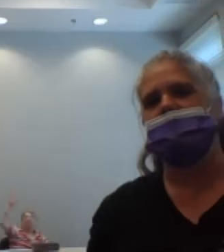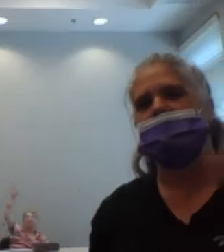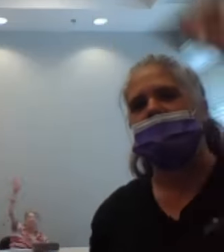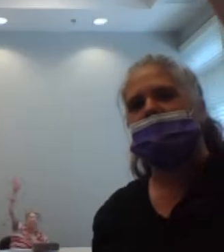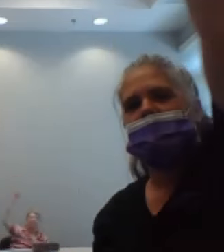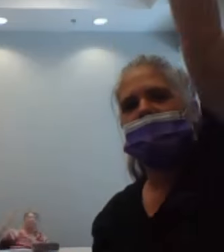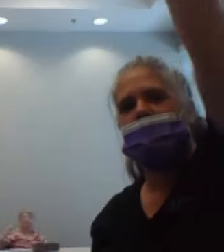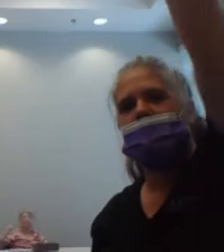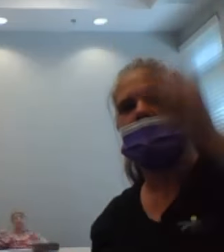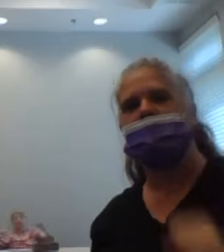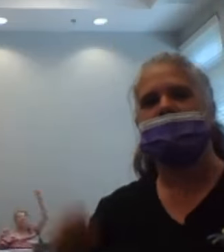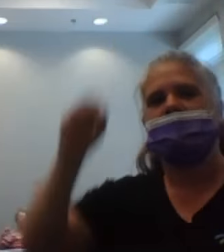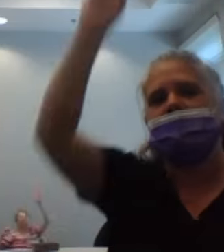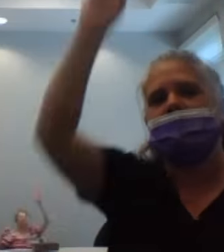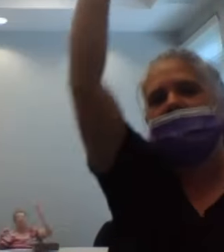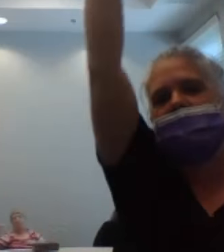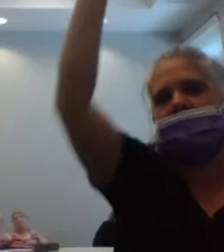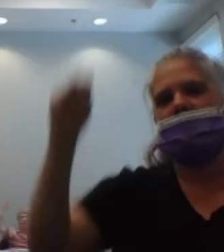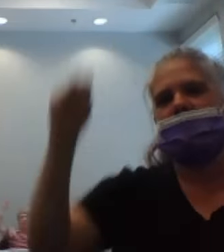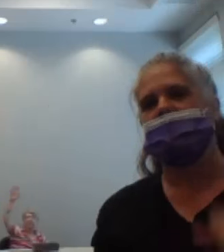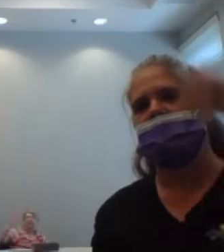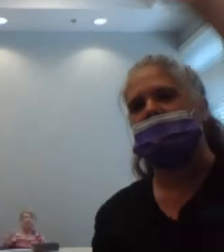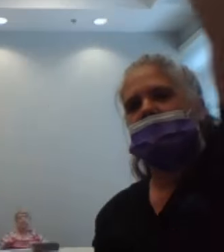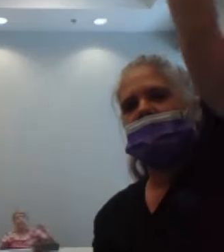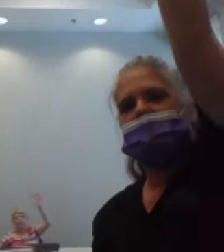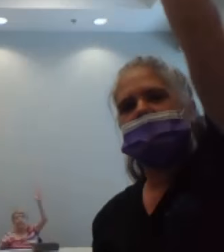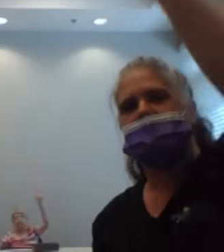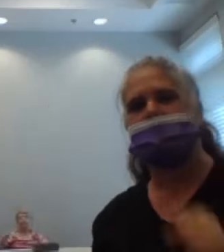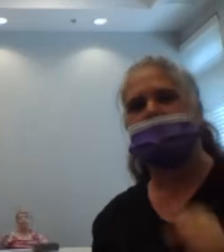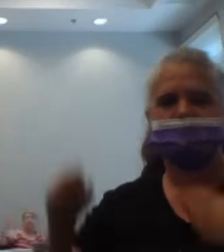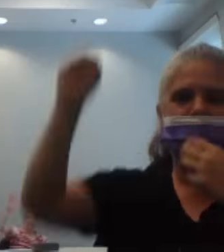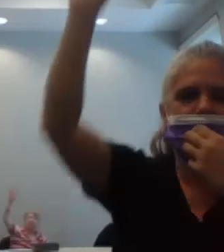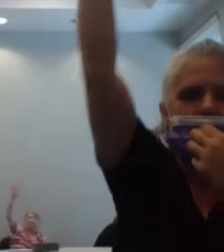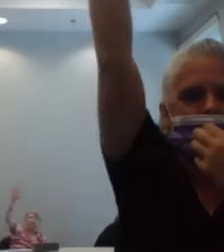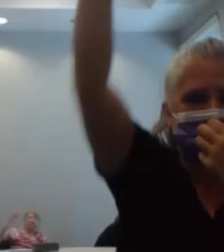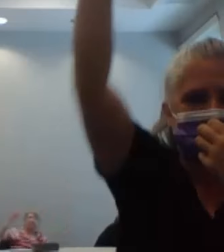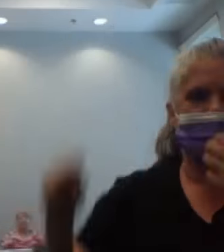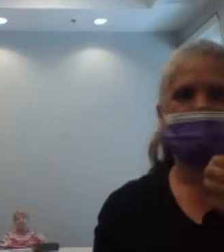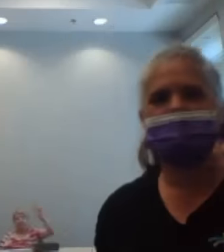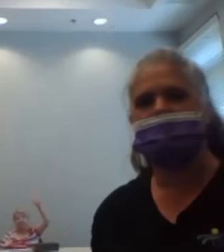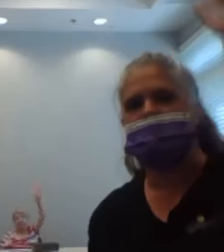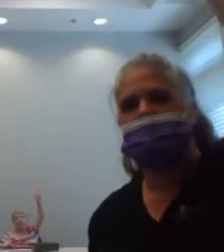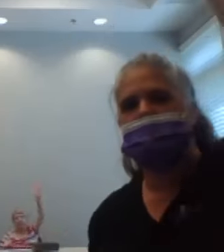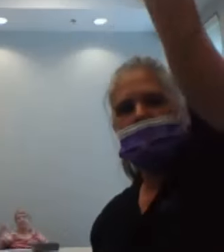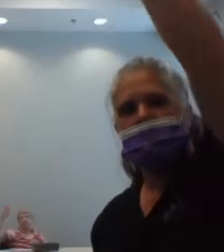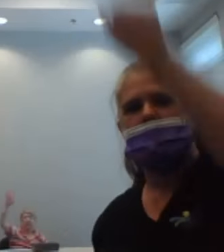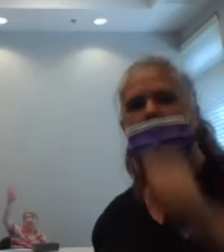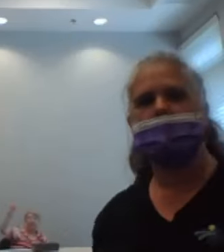4, 5, 6, 7, 8,